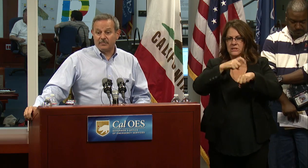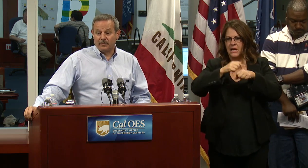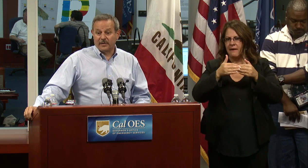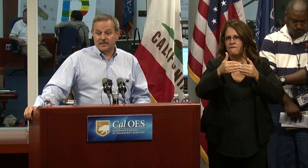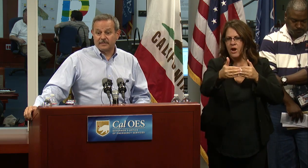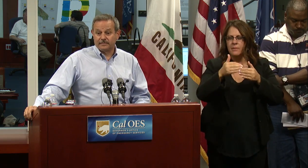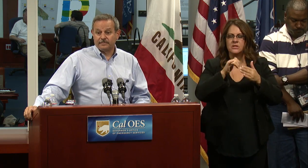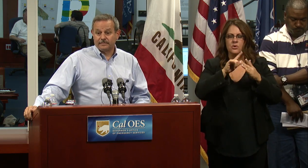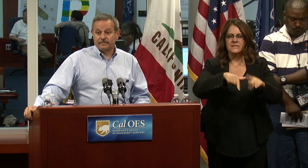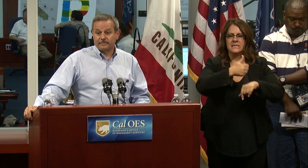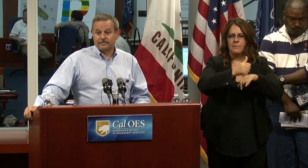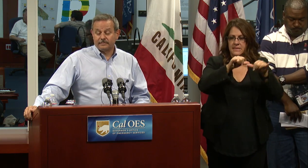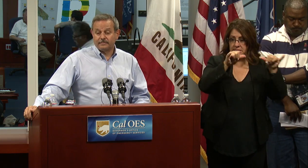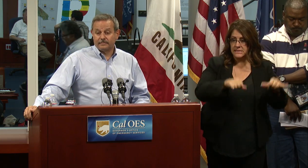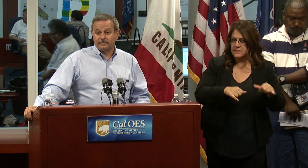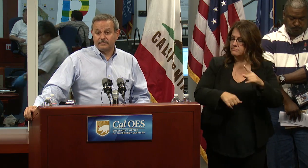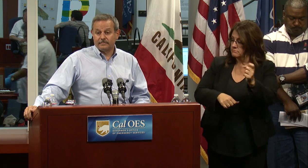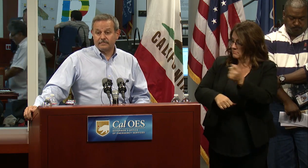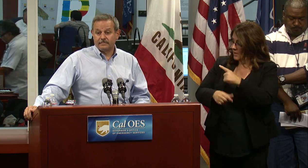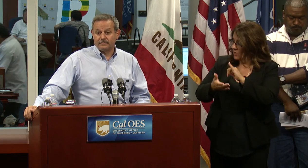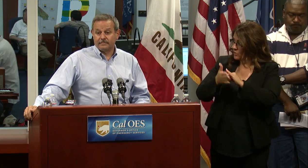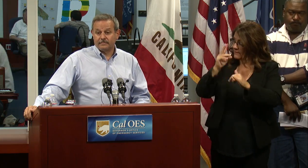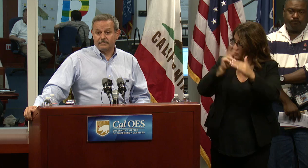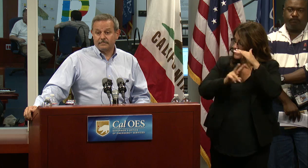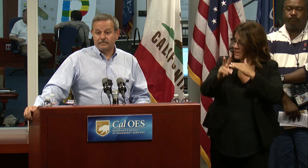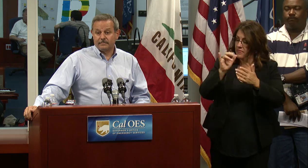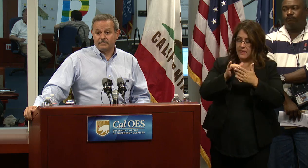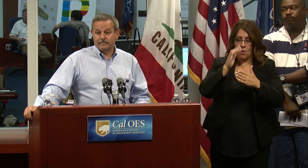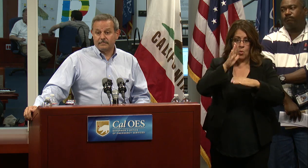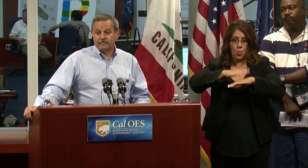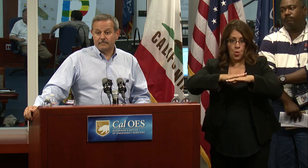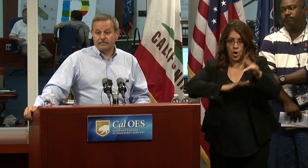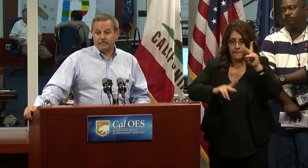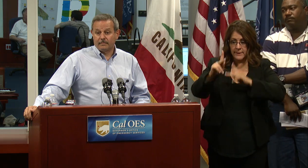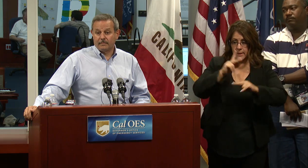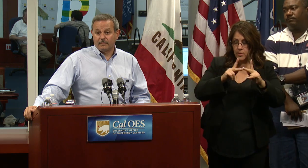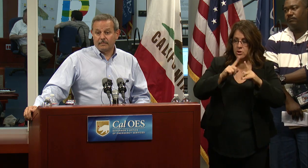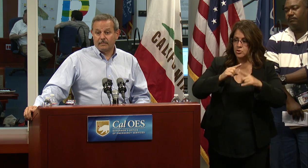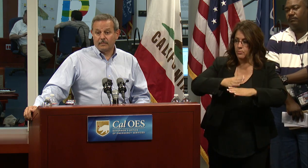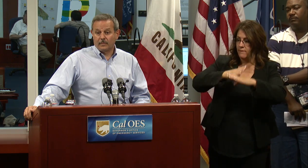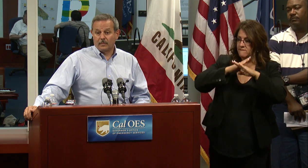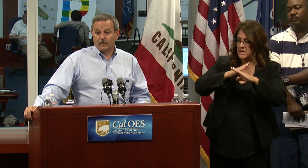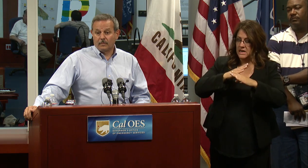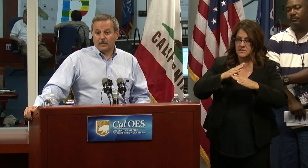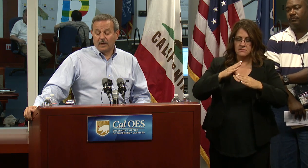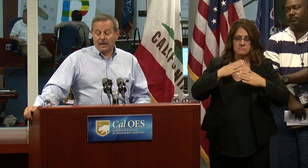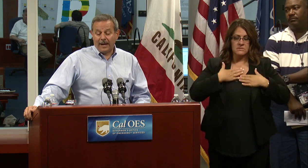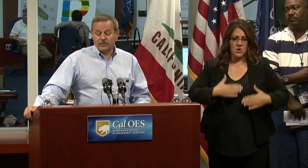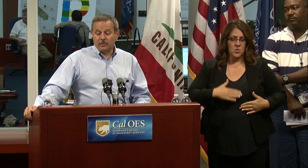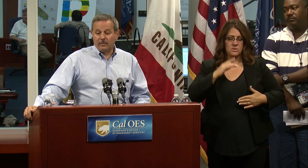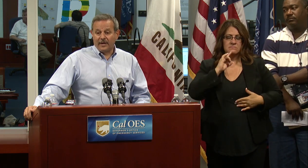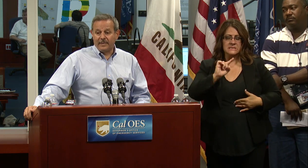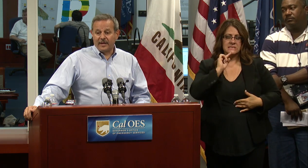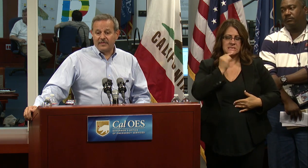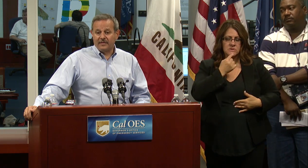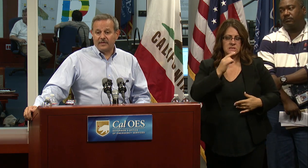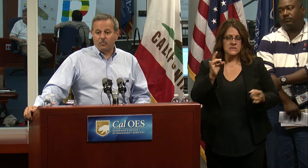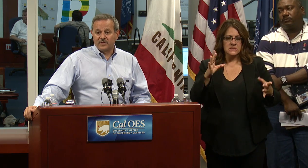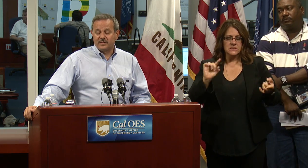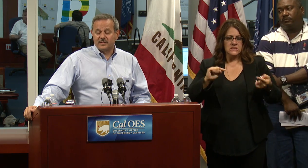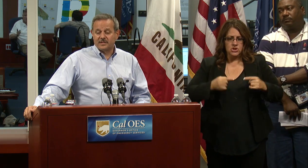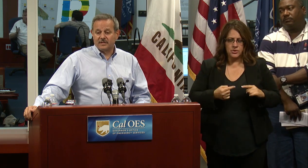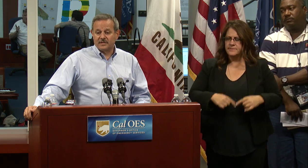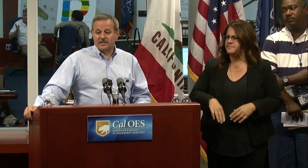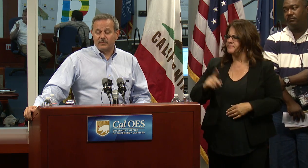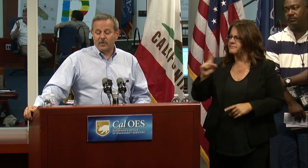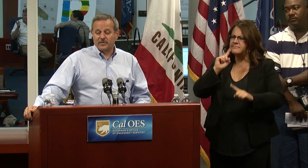system in place. And do you perceive this could be a way of warning people preventing critical injuries? Absolutely. mean, I think that